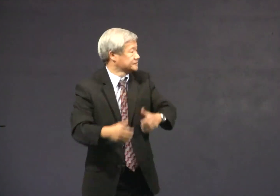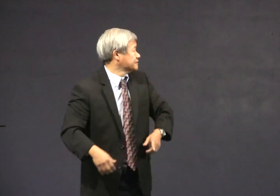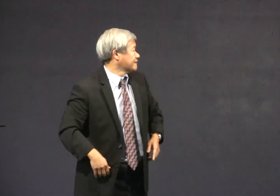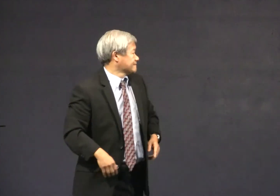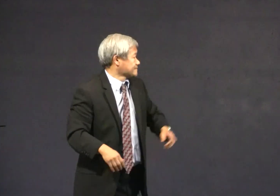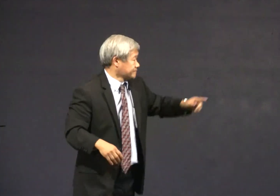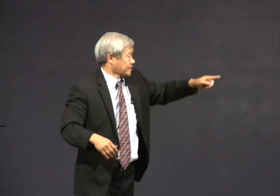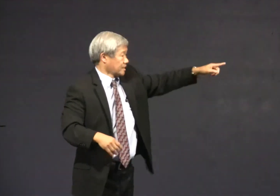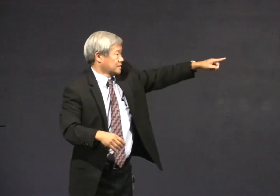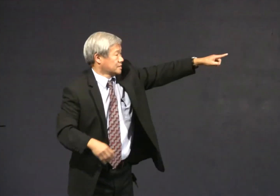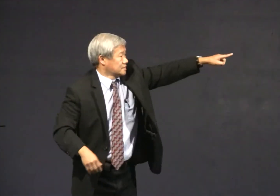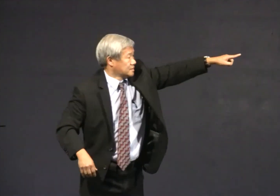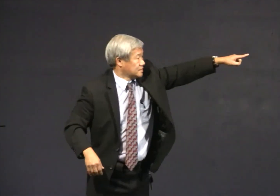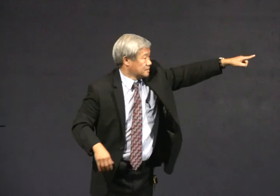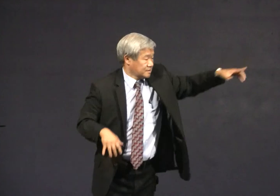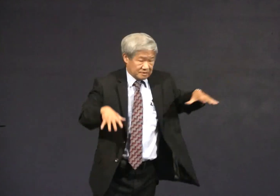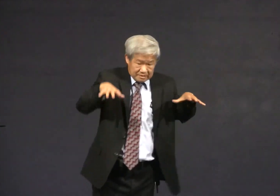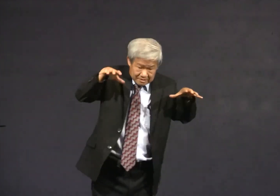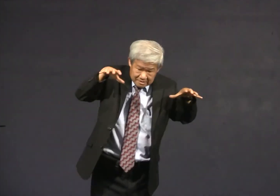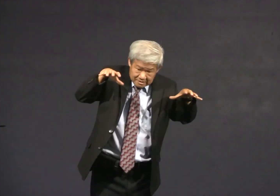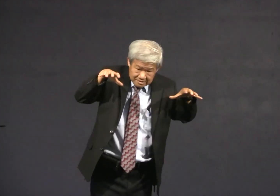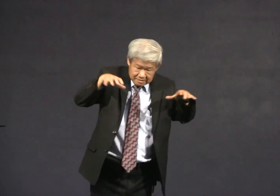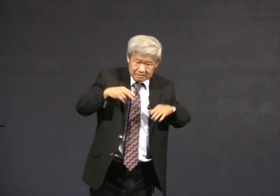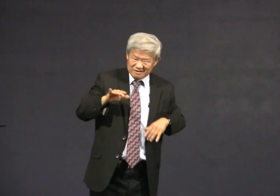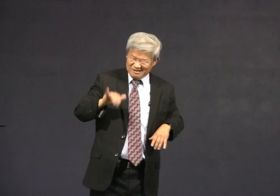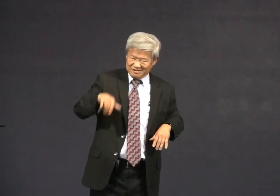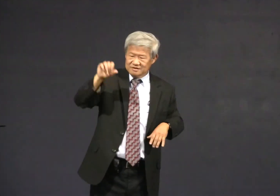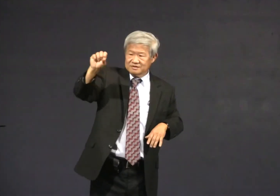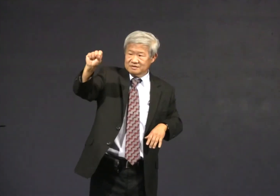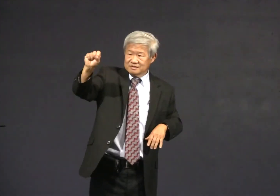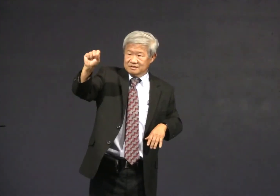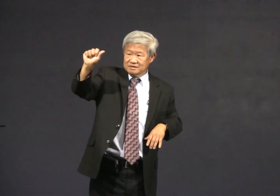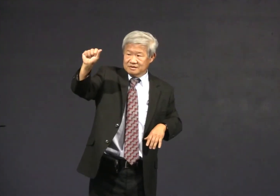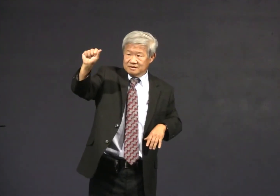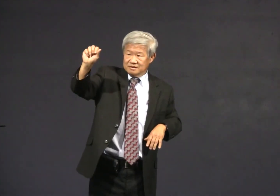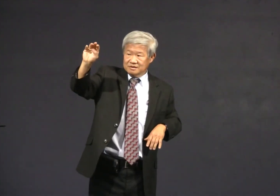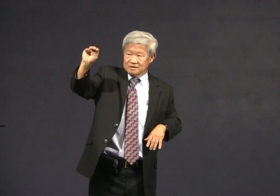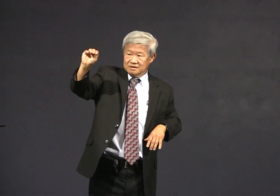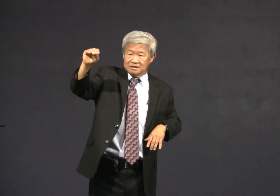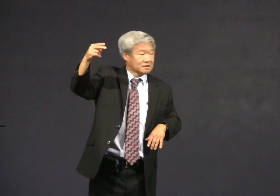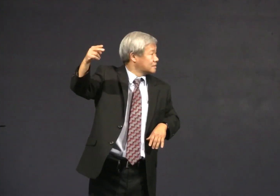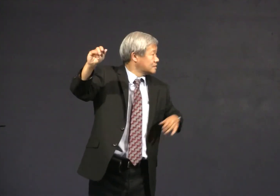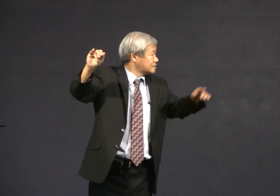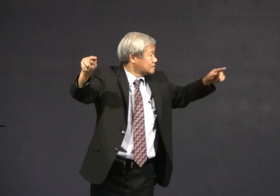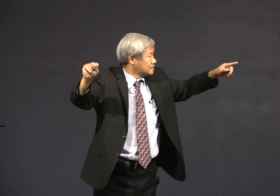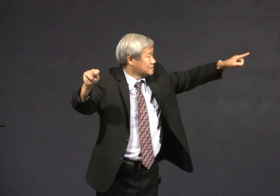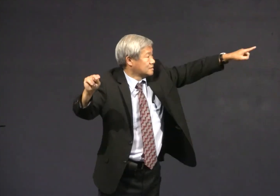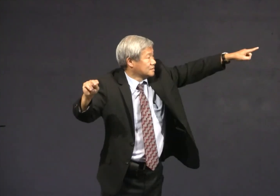appeared the traditions were joined together so this is Samhain